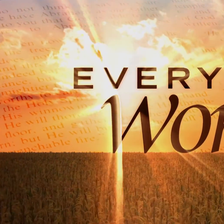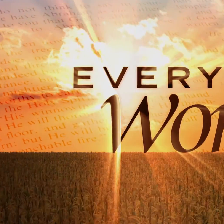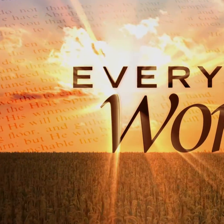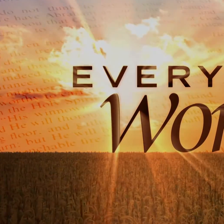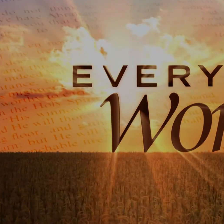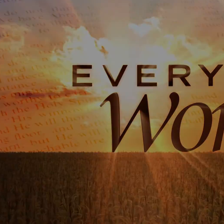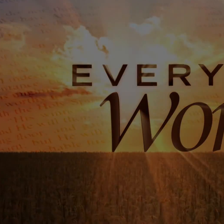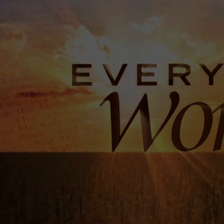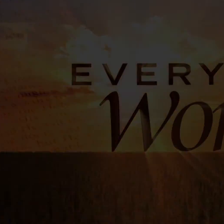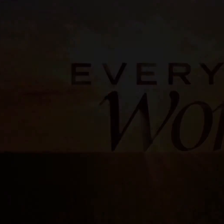caresick Time Time Time Time Time